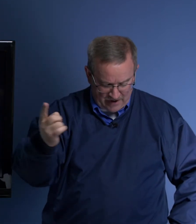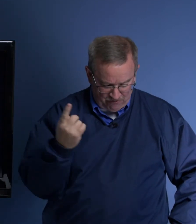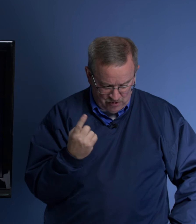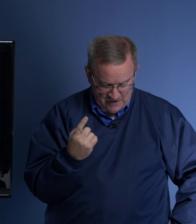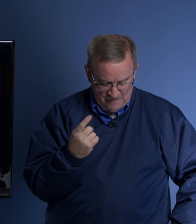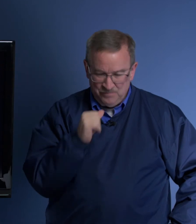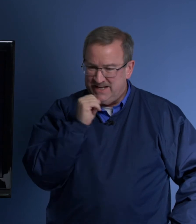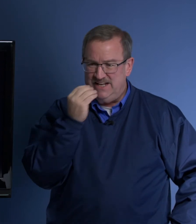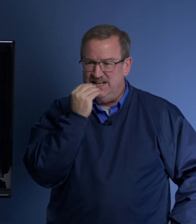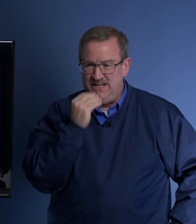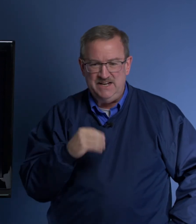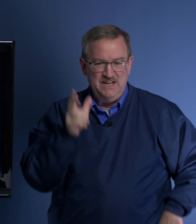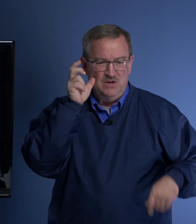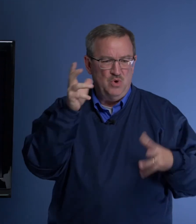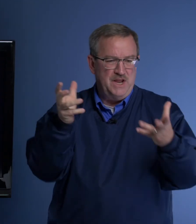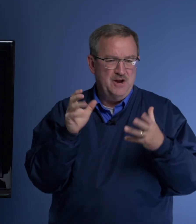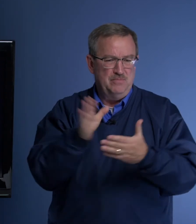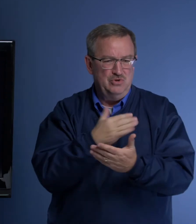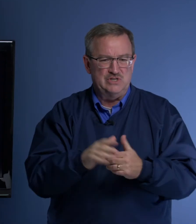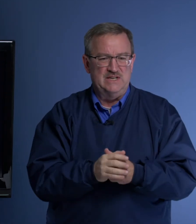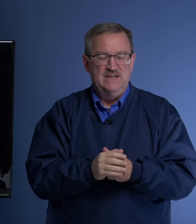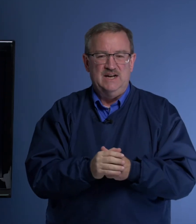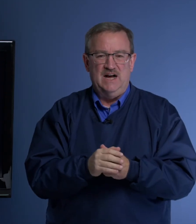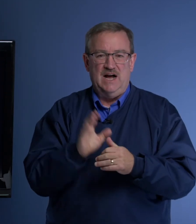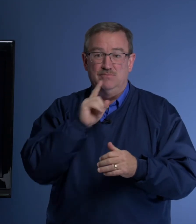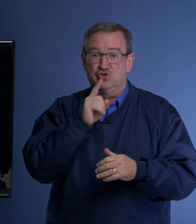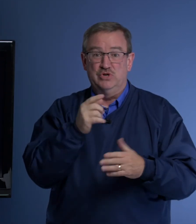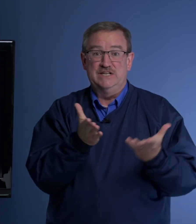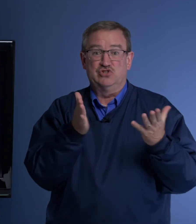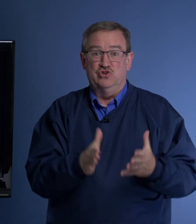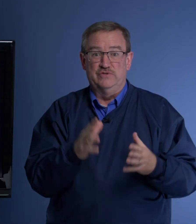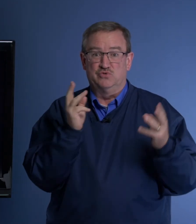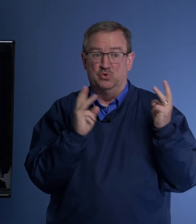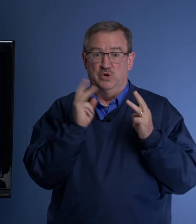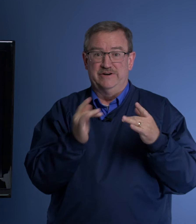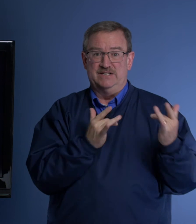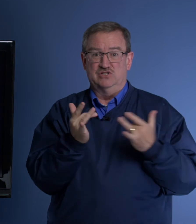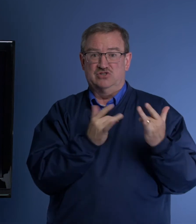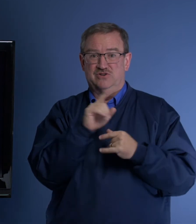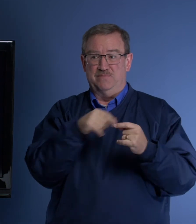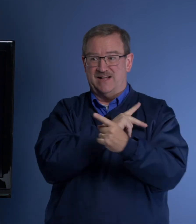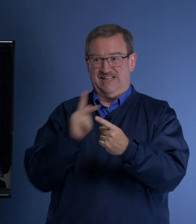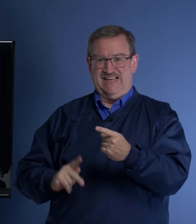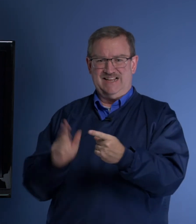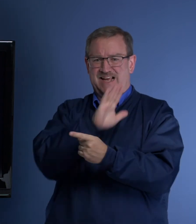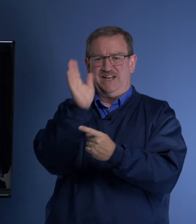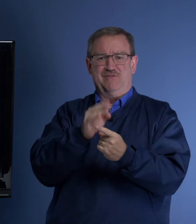and forth. He didn't eat. He didn't want to hear music. I'm sure his servants were worried and concerned about the king. They had never